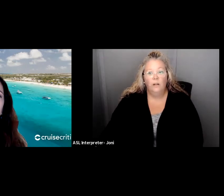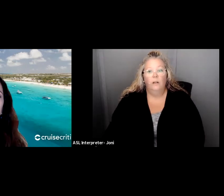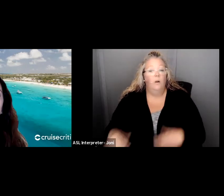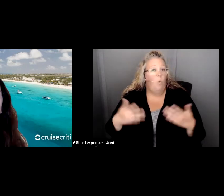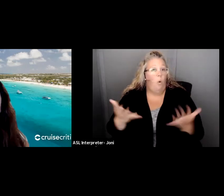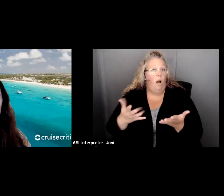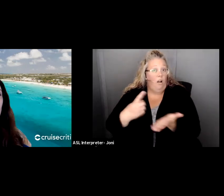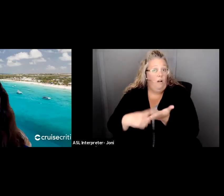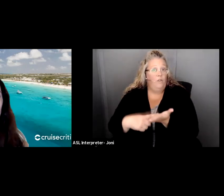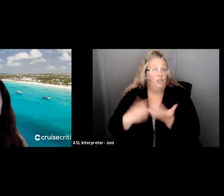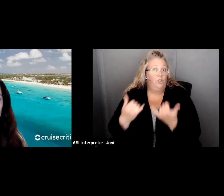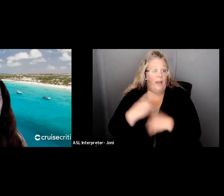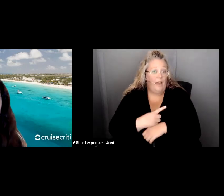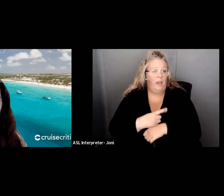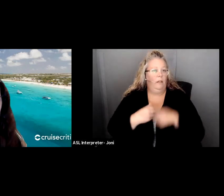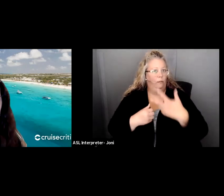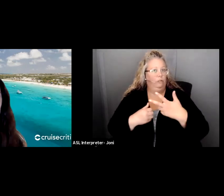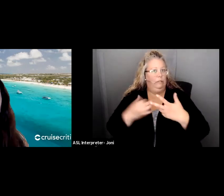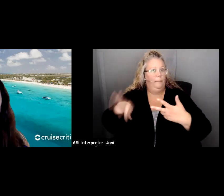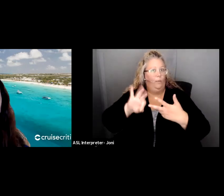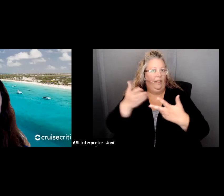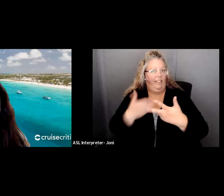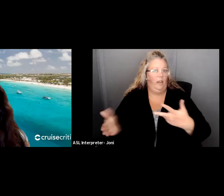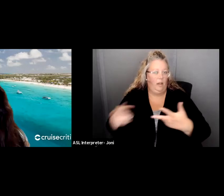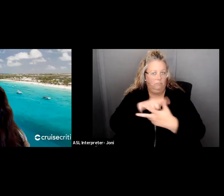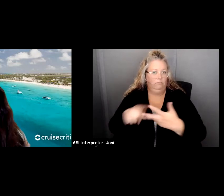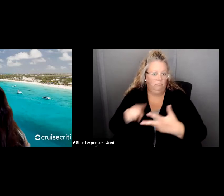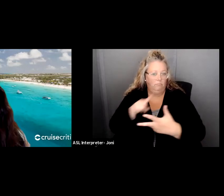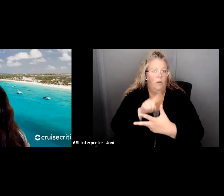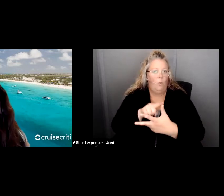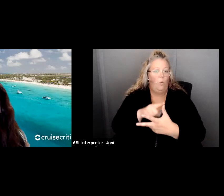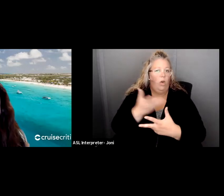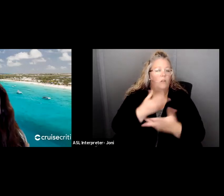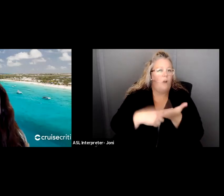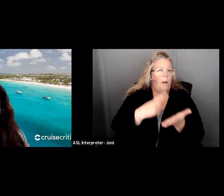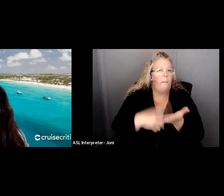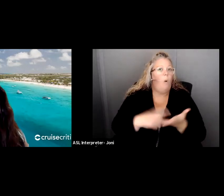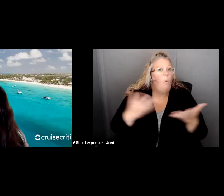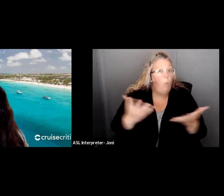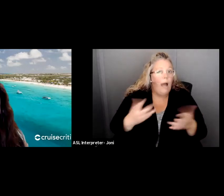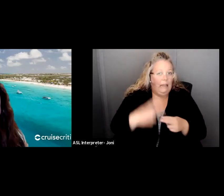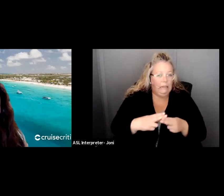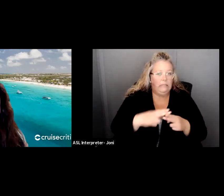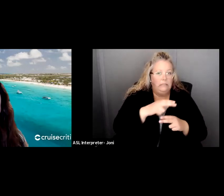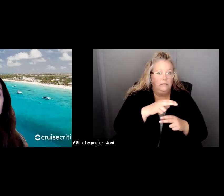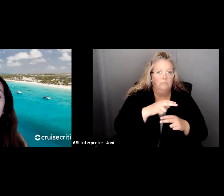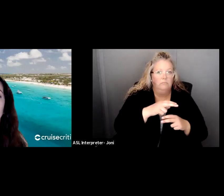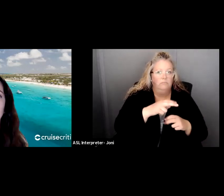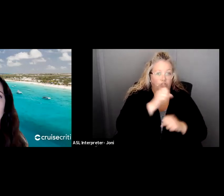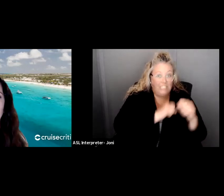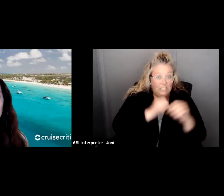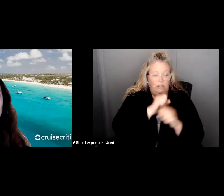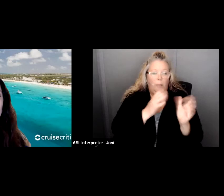First, we'll have an overview of what is strategic planning. And then we'll talk about the five parts of a strategic planning